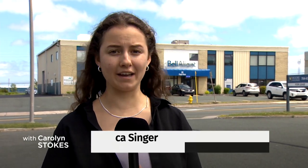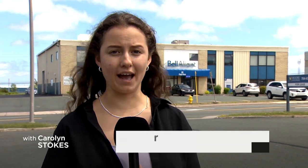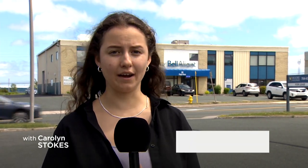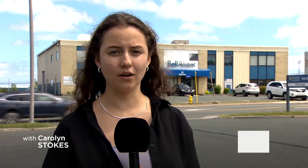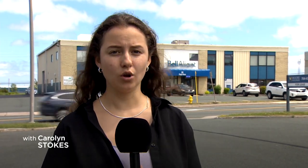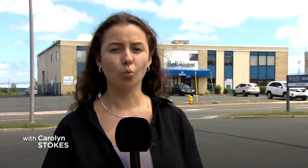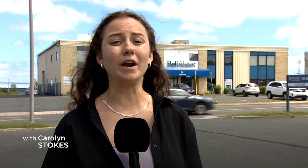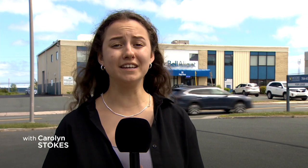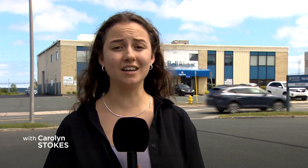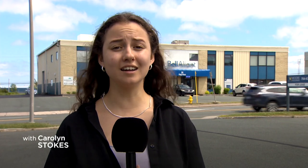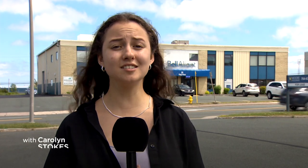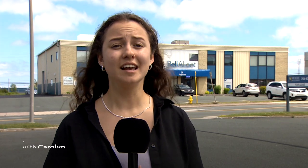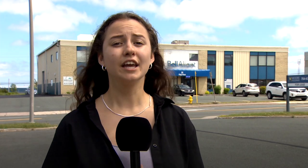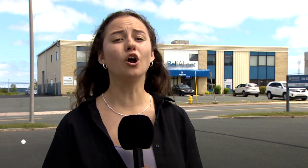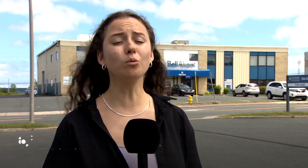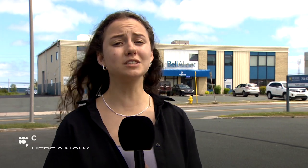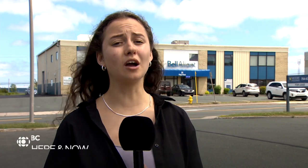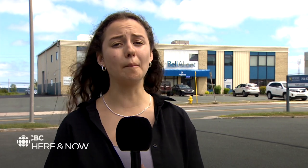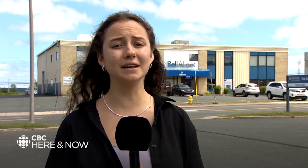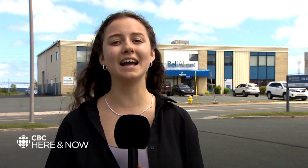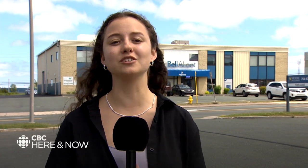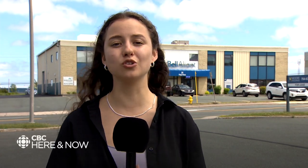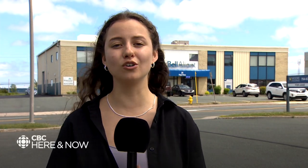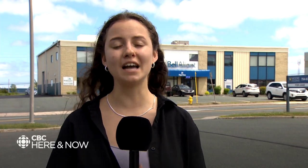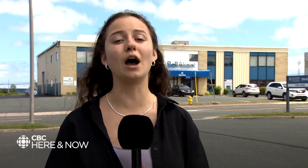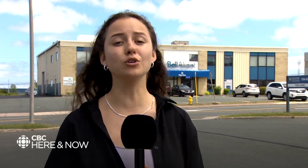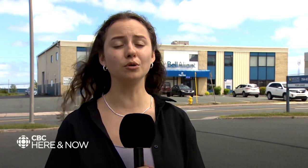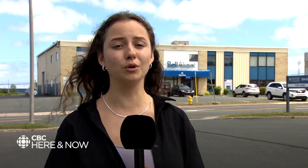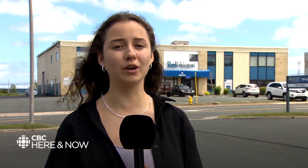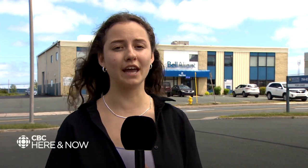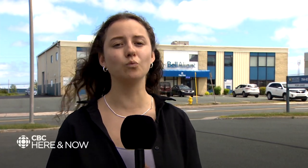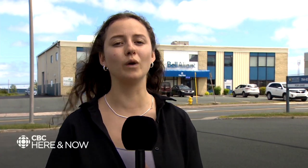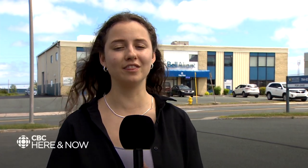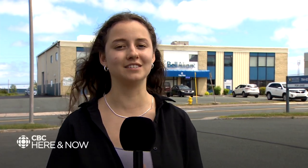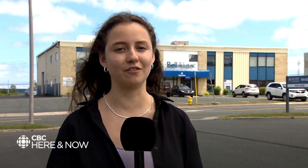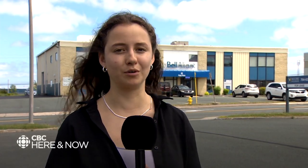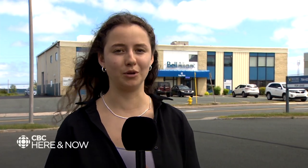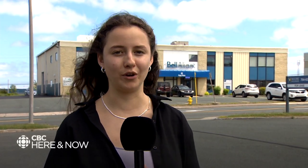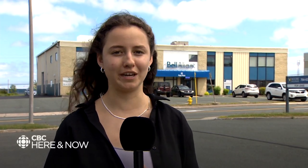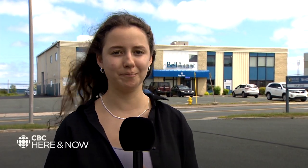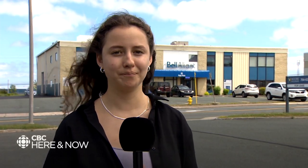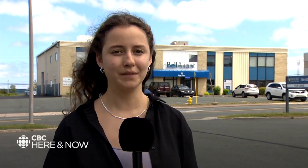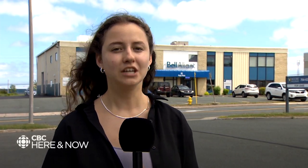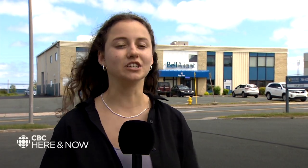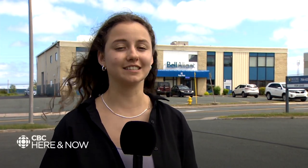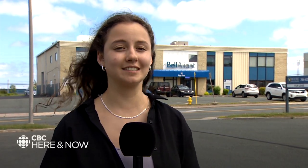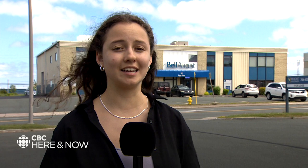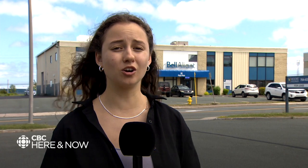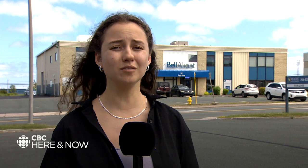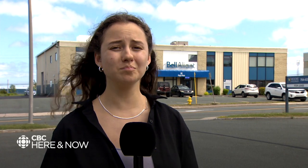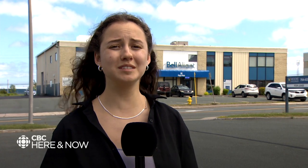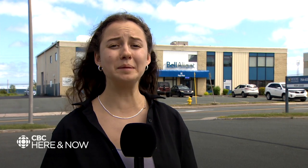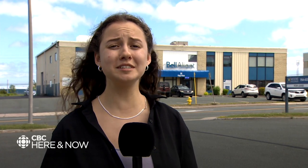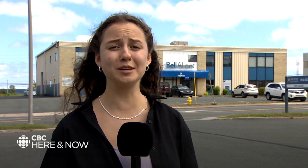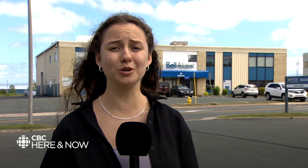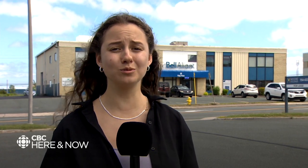again. When he does, he hopes the company has learned how to communicate with the deaf community. Jessica Singer, CBC News,